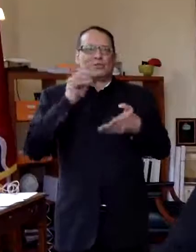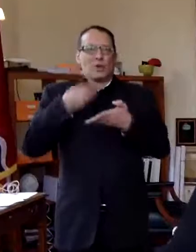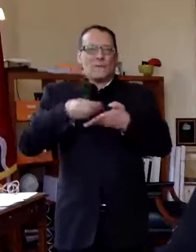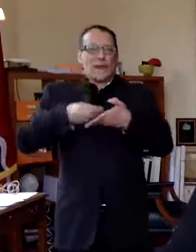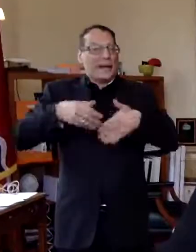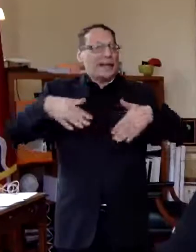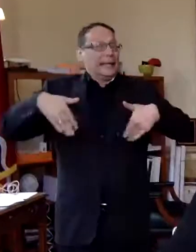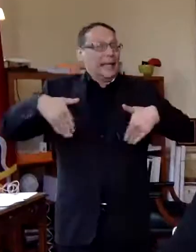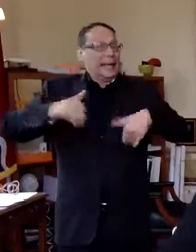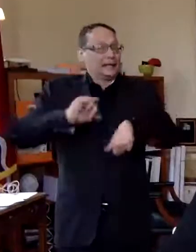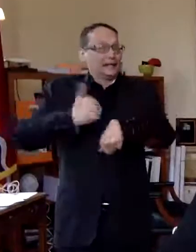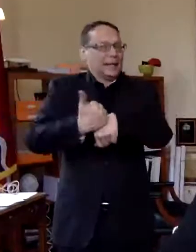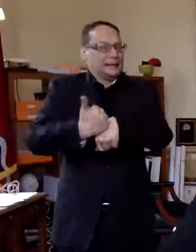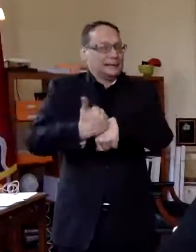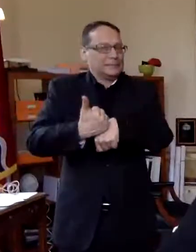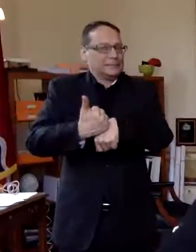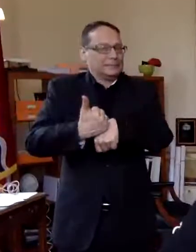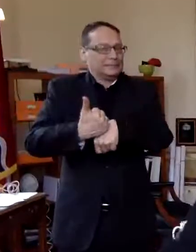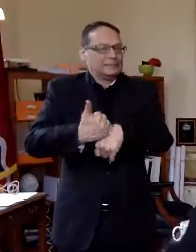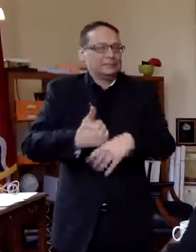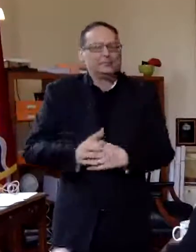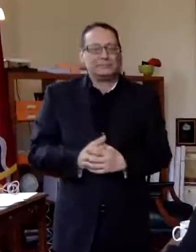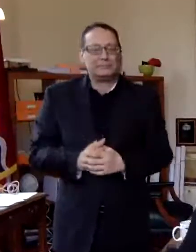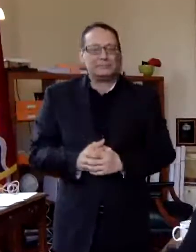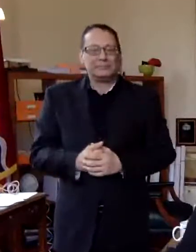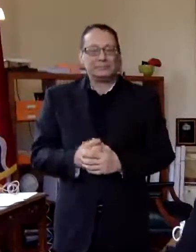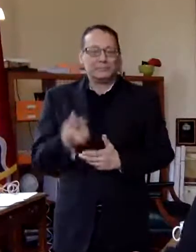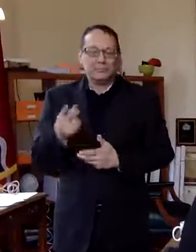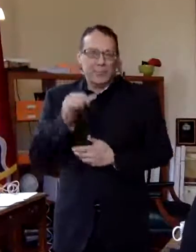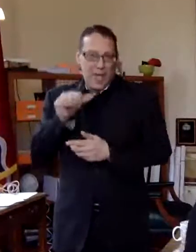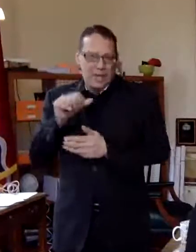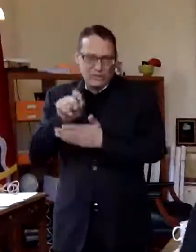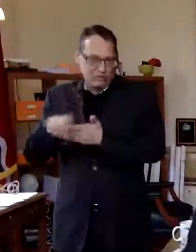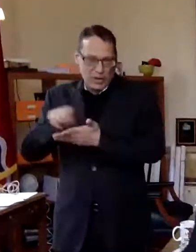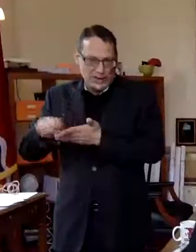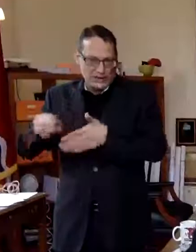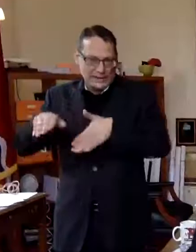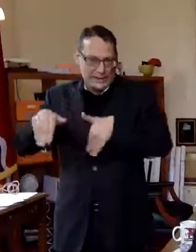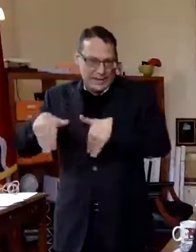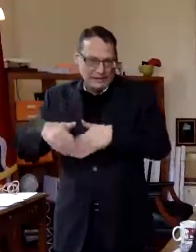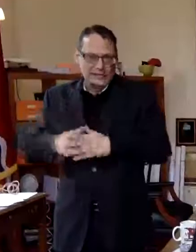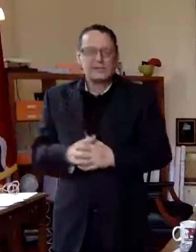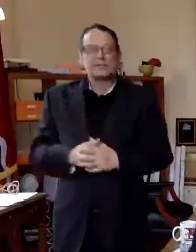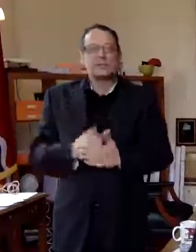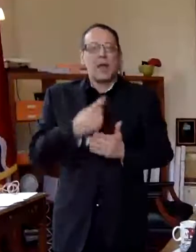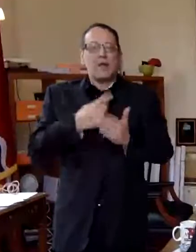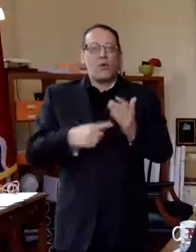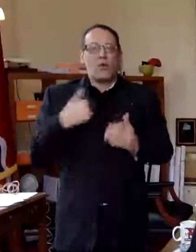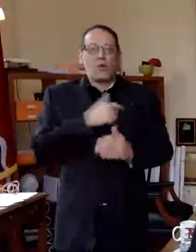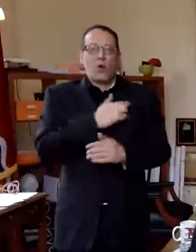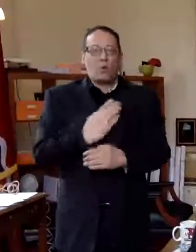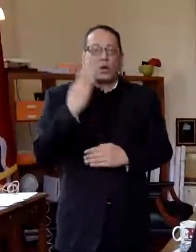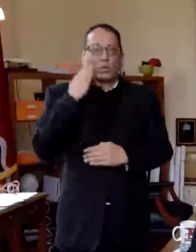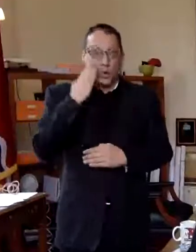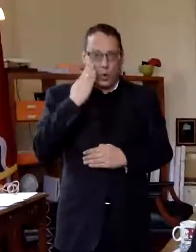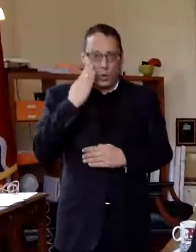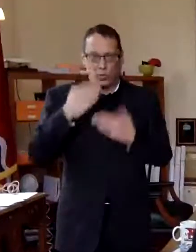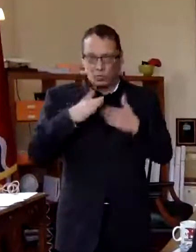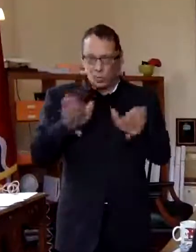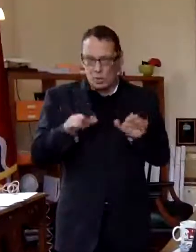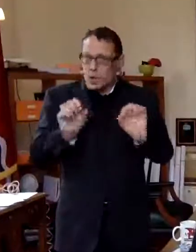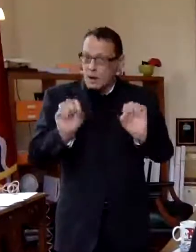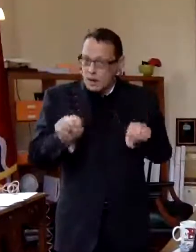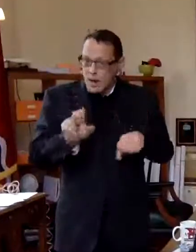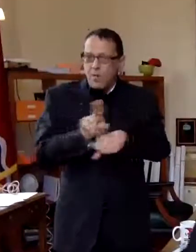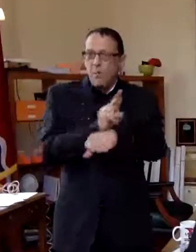yet because um they just haven't written them here's what we know in sort of general terms that it can be used